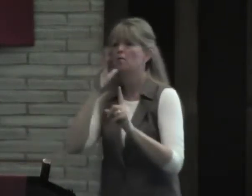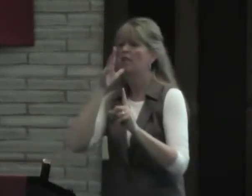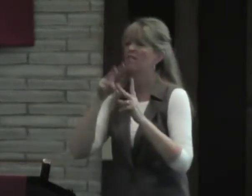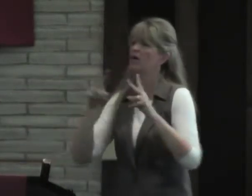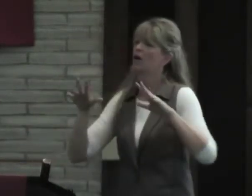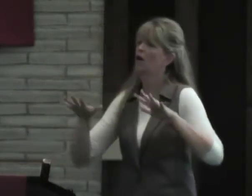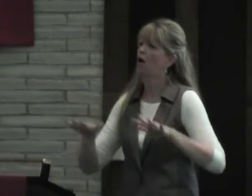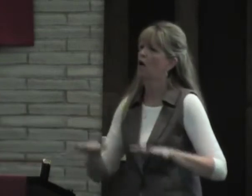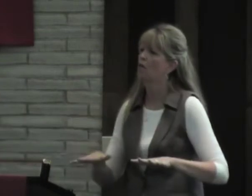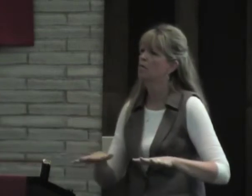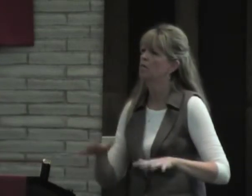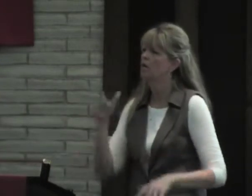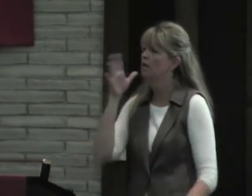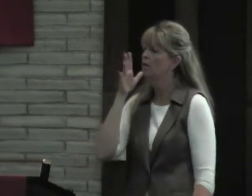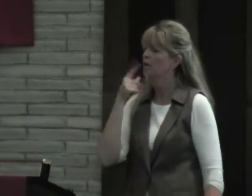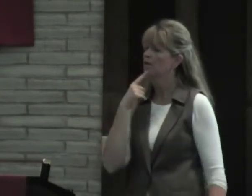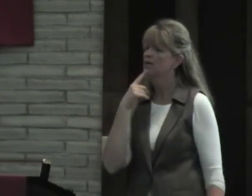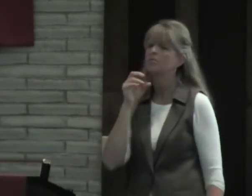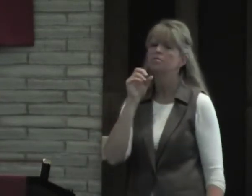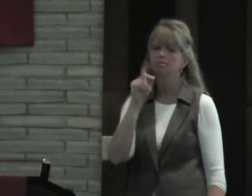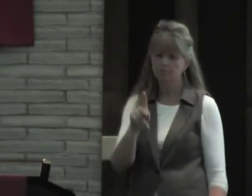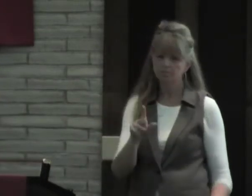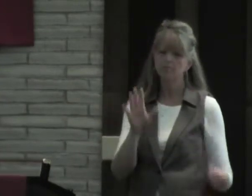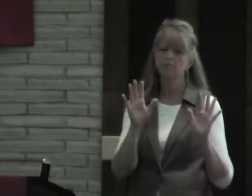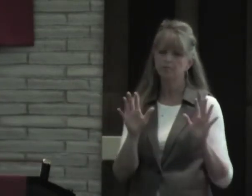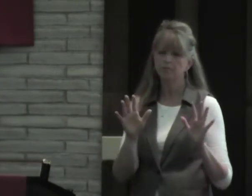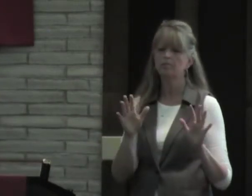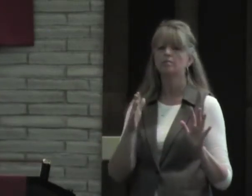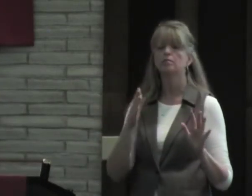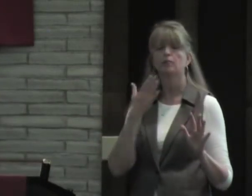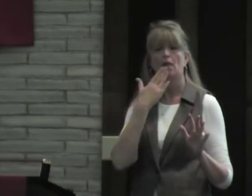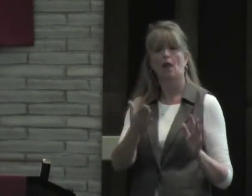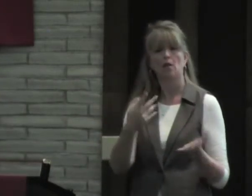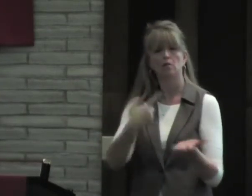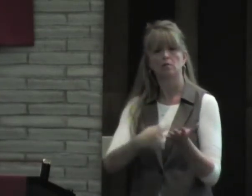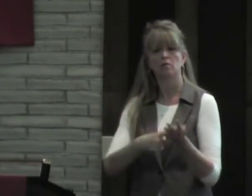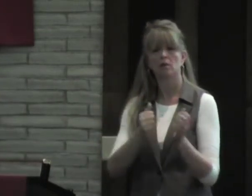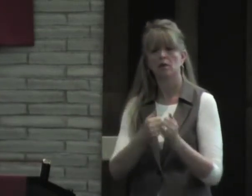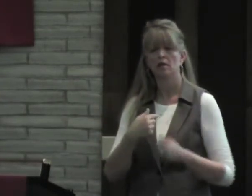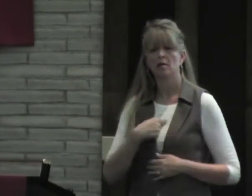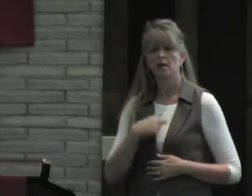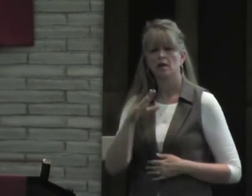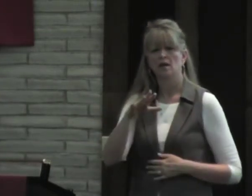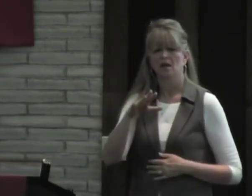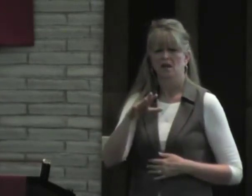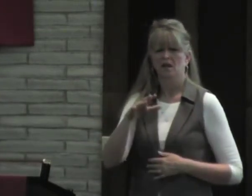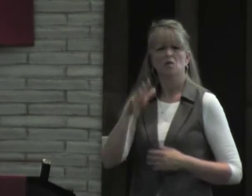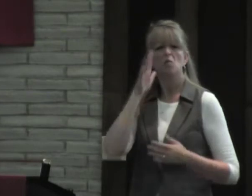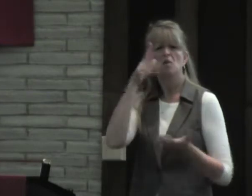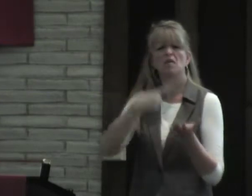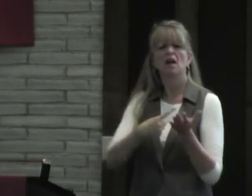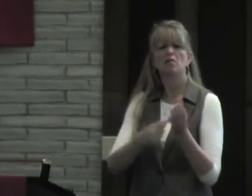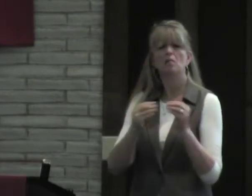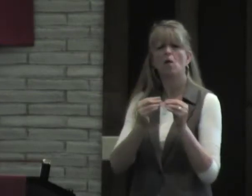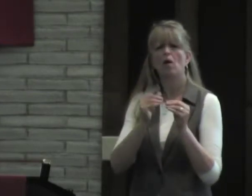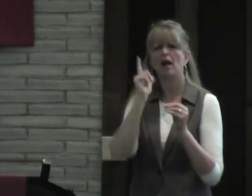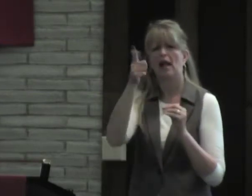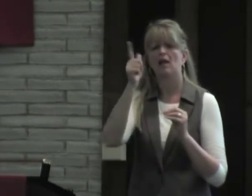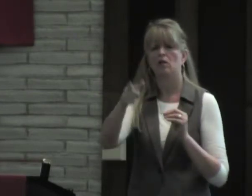anyway, so he came to his mother and she was very calm. And she said, okay. Thank you for discussing that with me. Now we